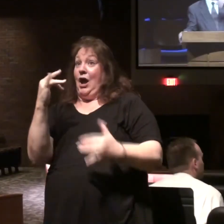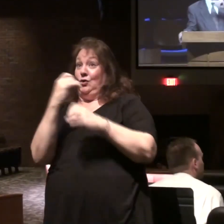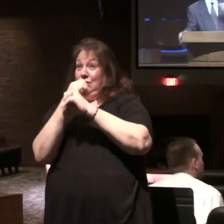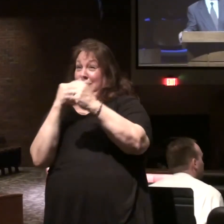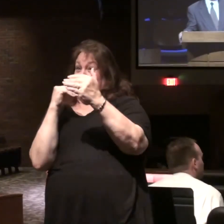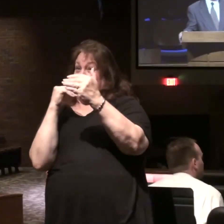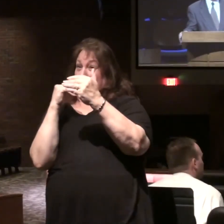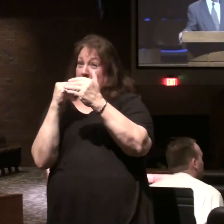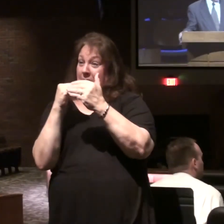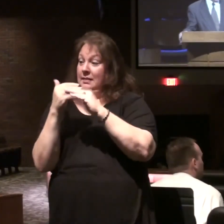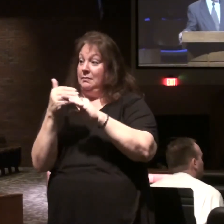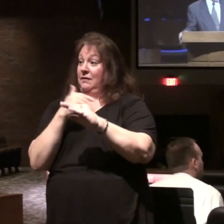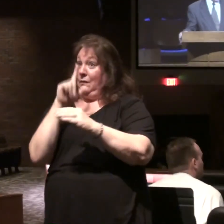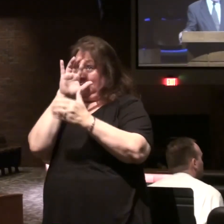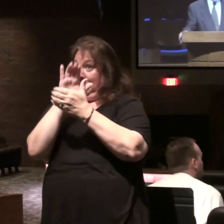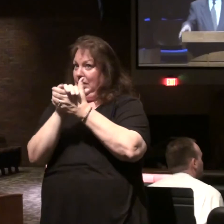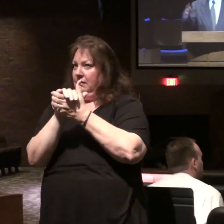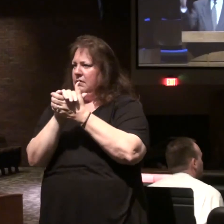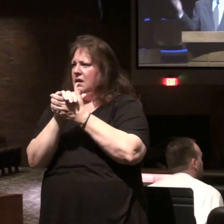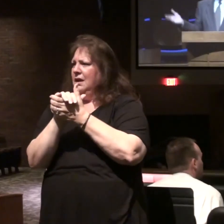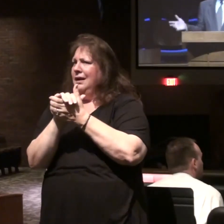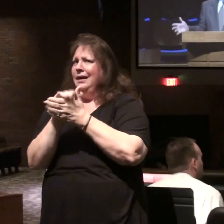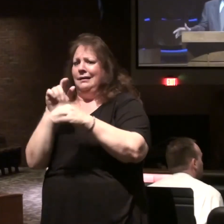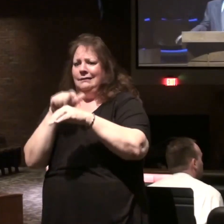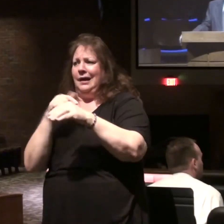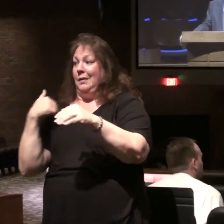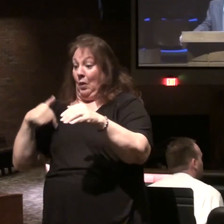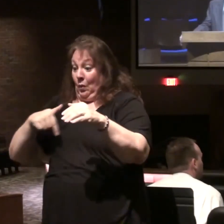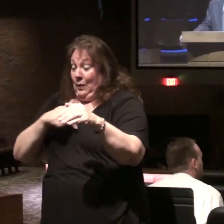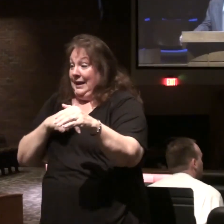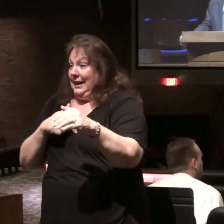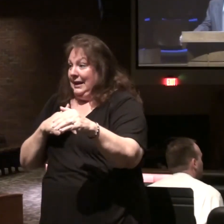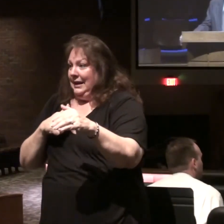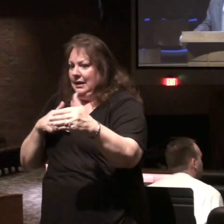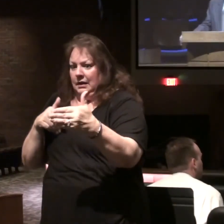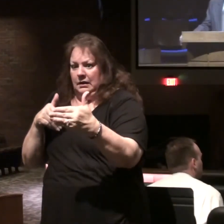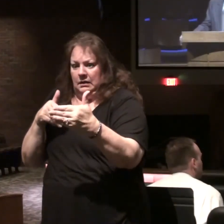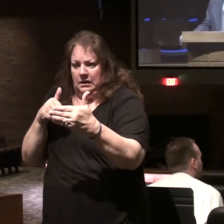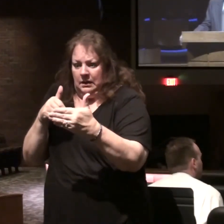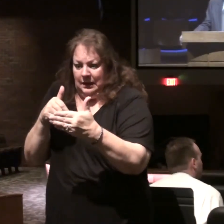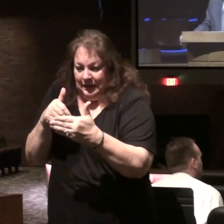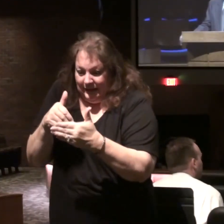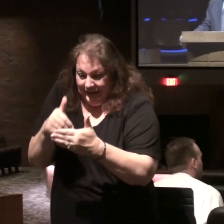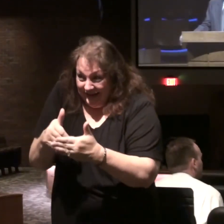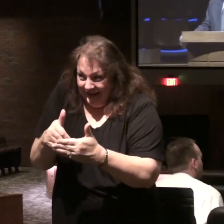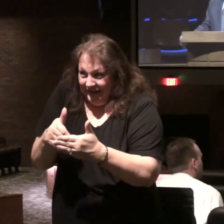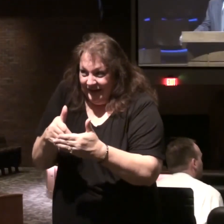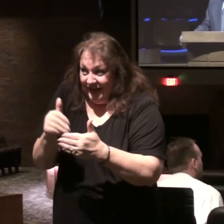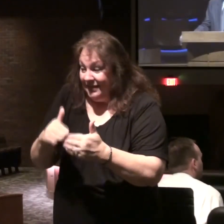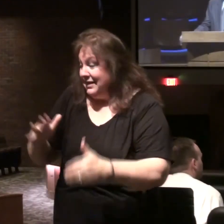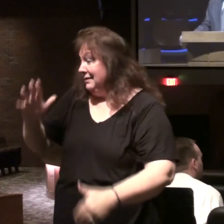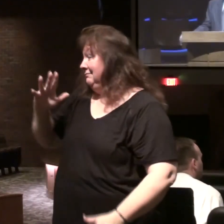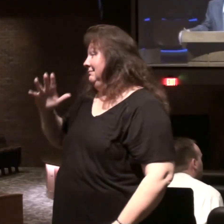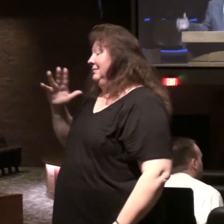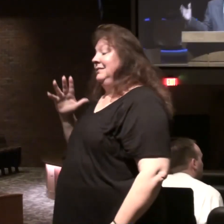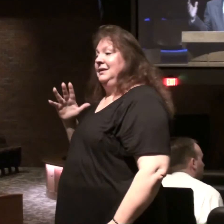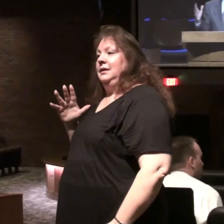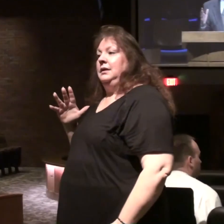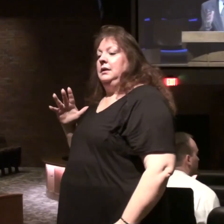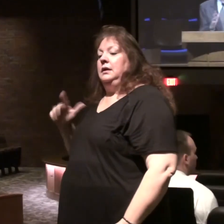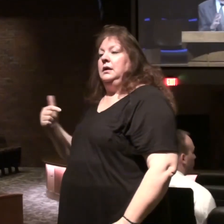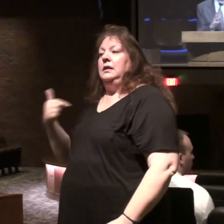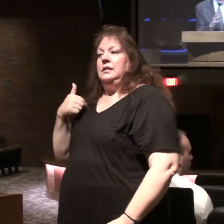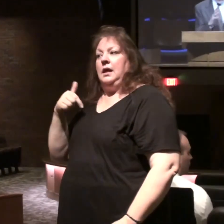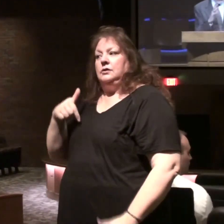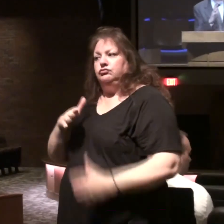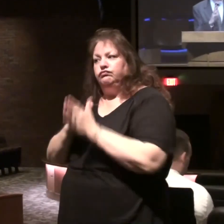nearer than when you believed how much nearer are we than they and this is what to be a